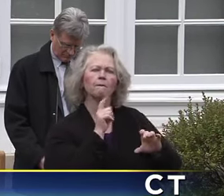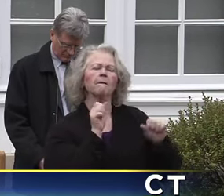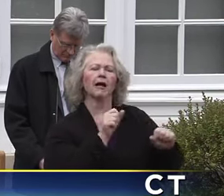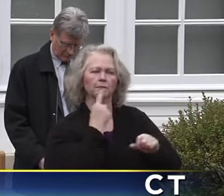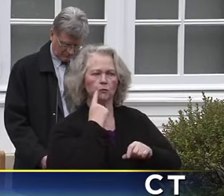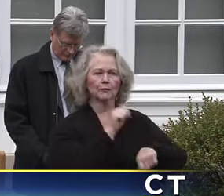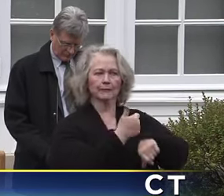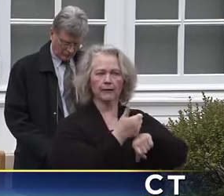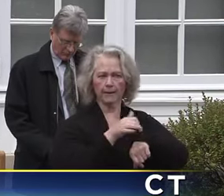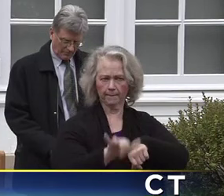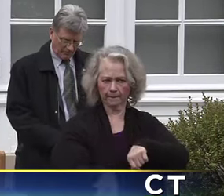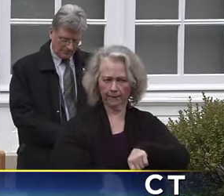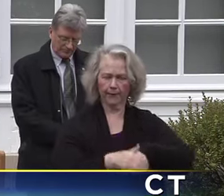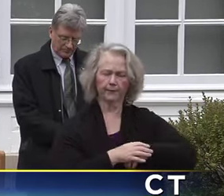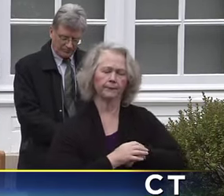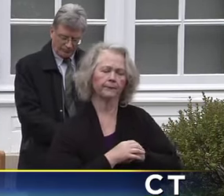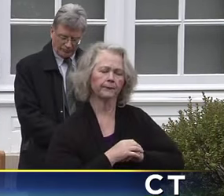them.